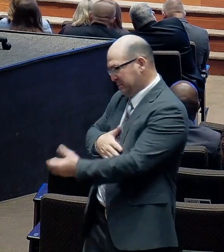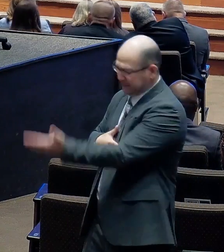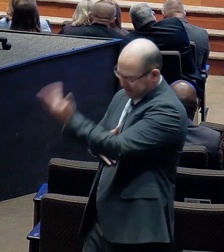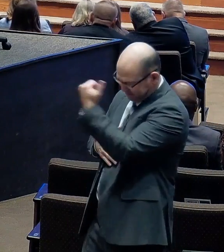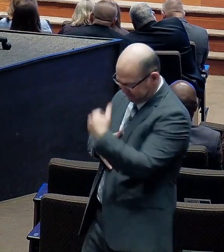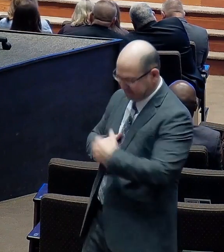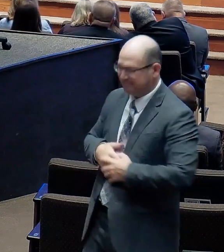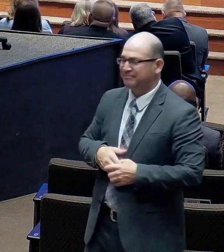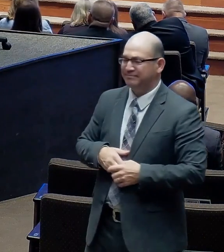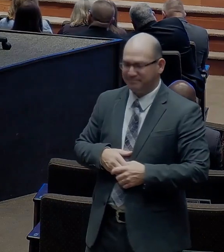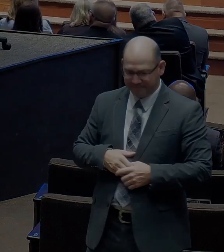Pastor. Pastor.